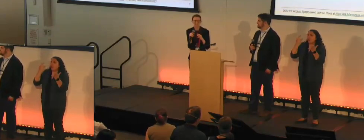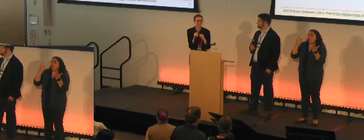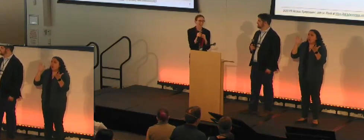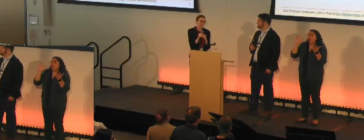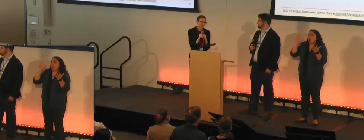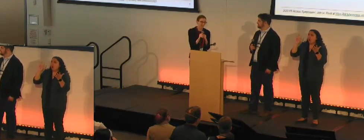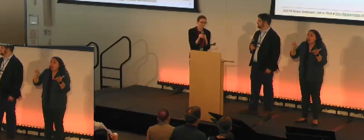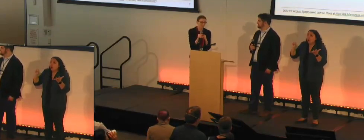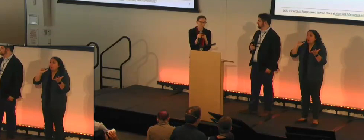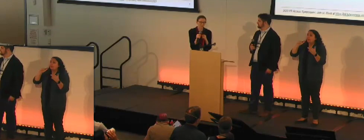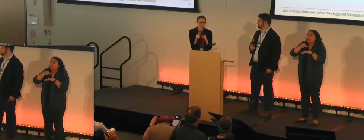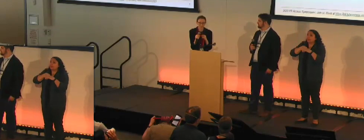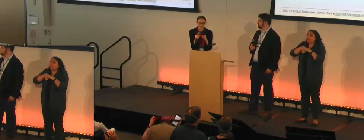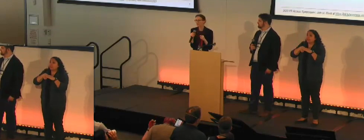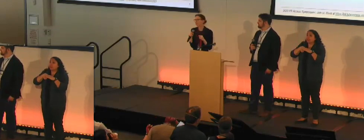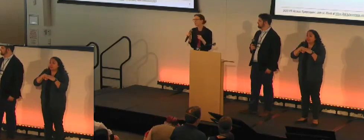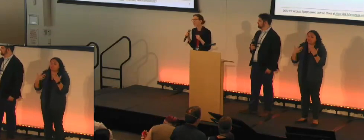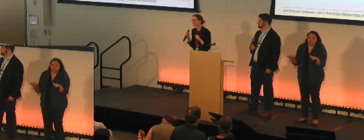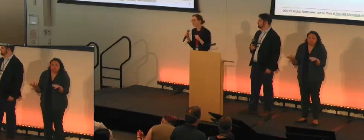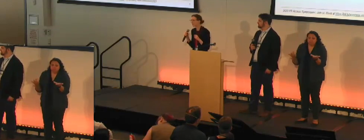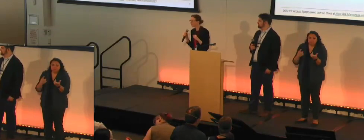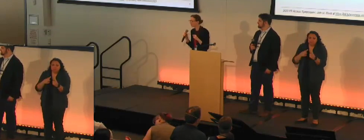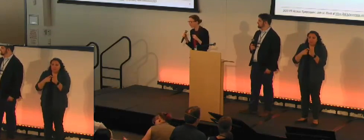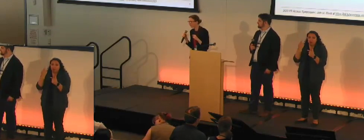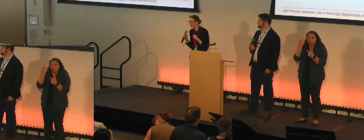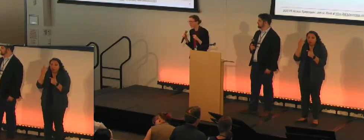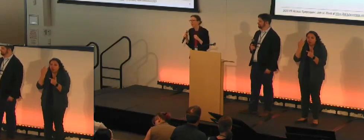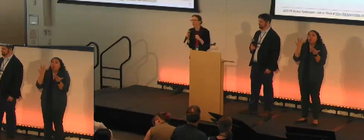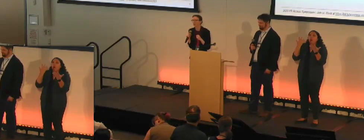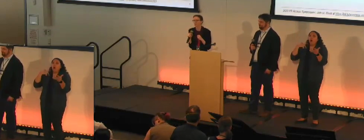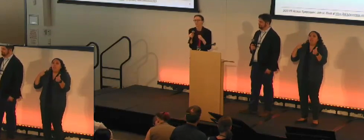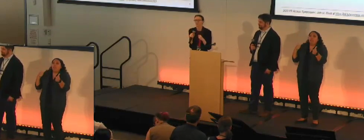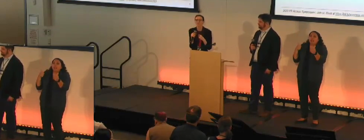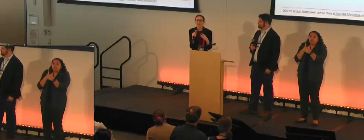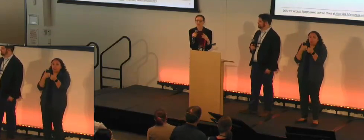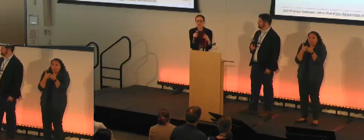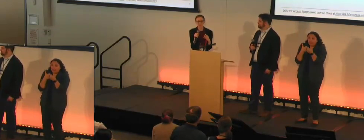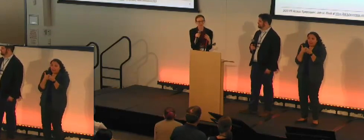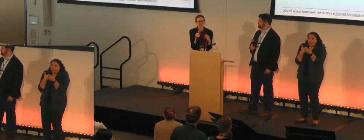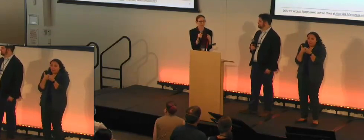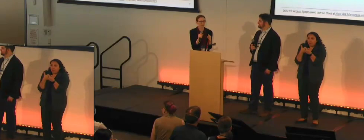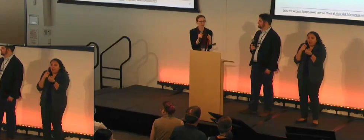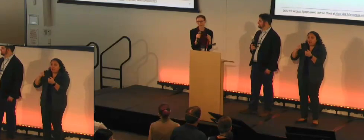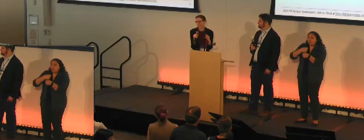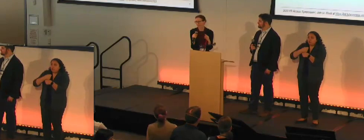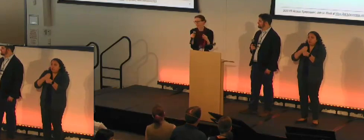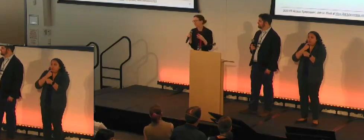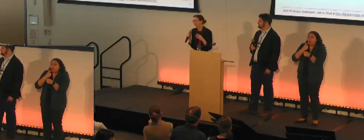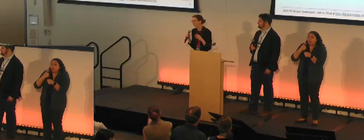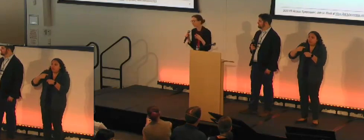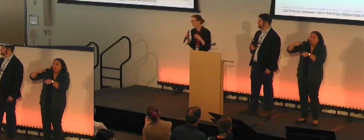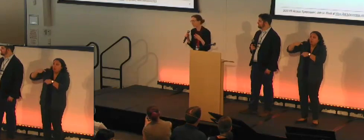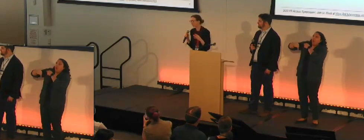technology is not accessible. And then we start playing this catch-up game of making the technology retroactively